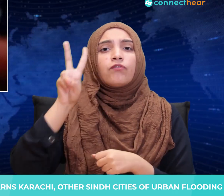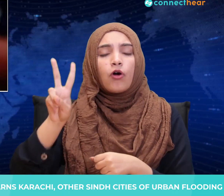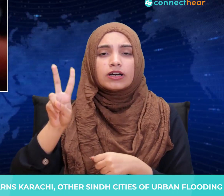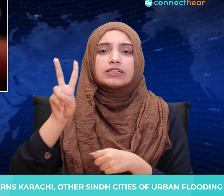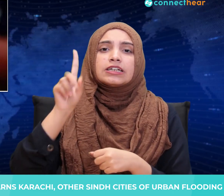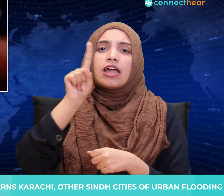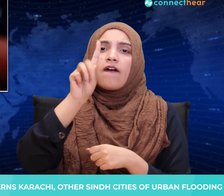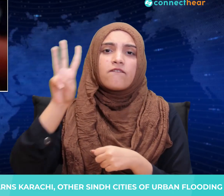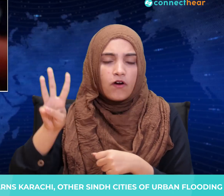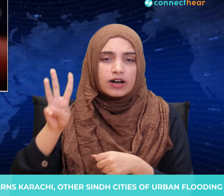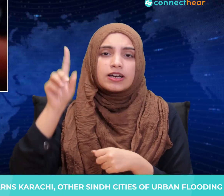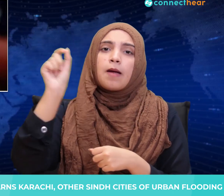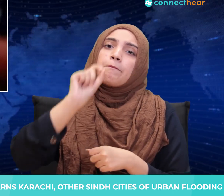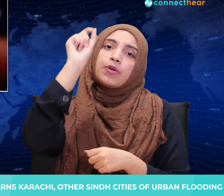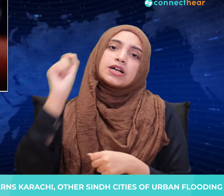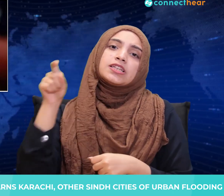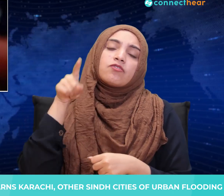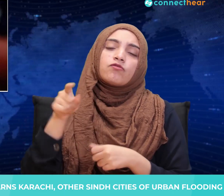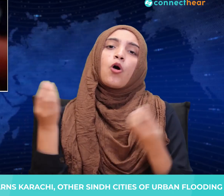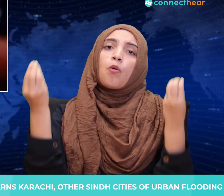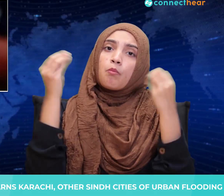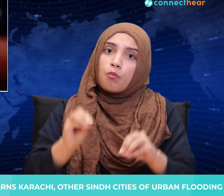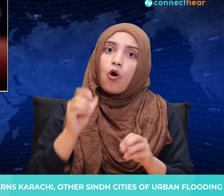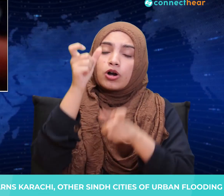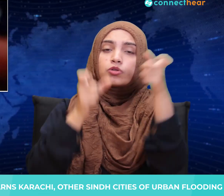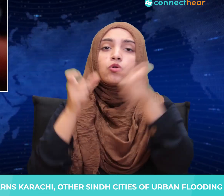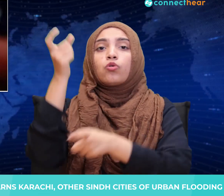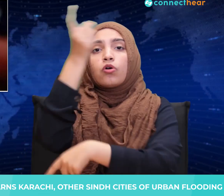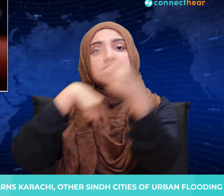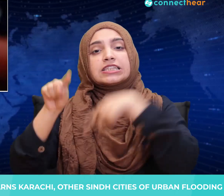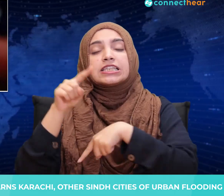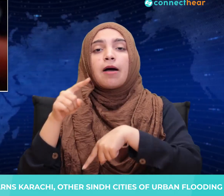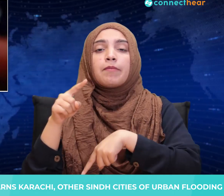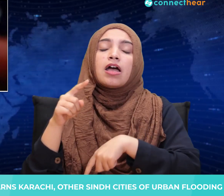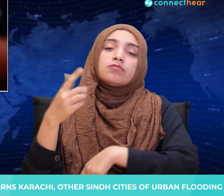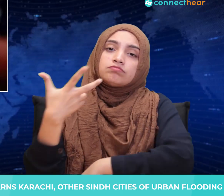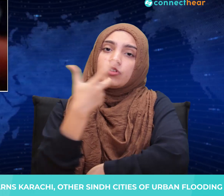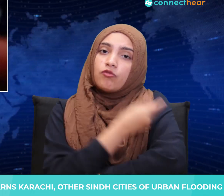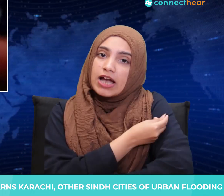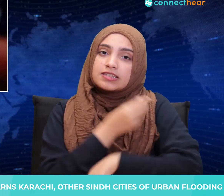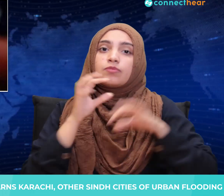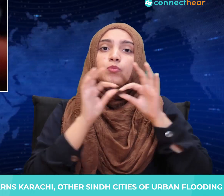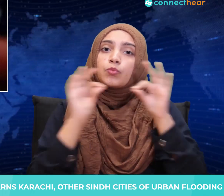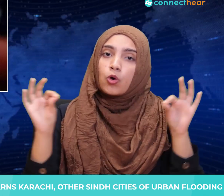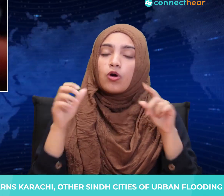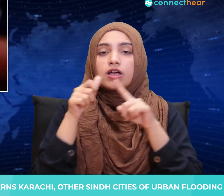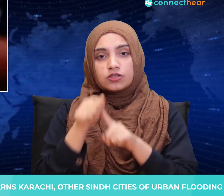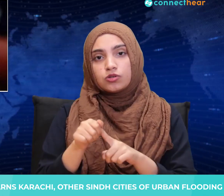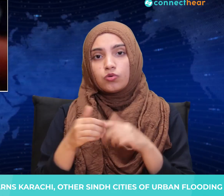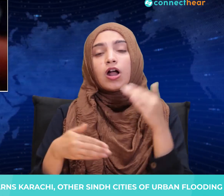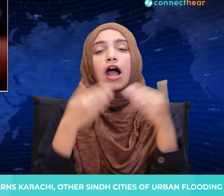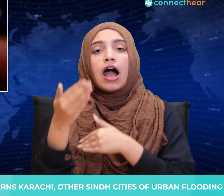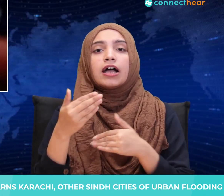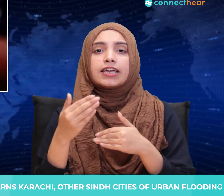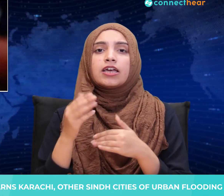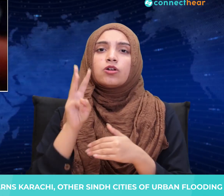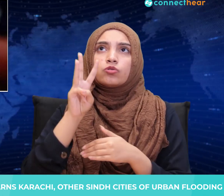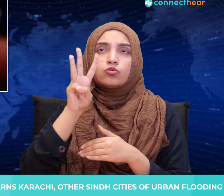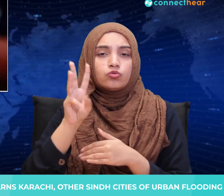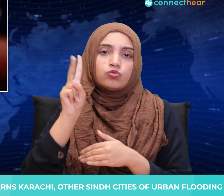18-plus population being partially vaccinated by the end of August for 24 large cities.